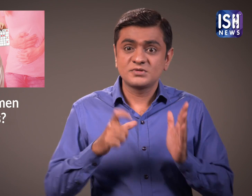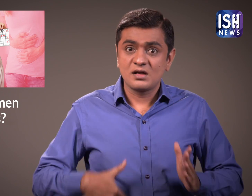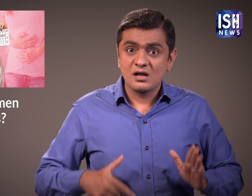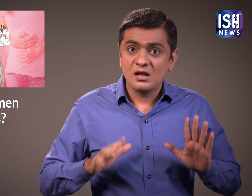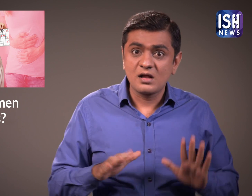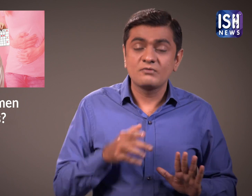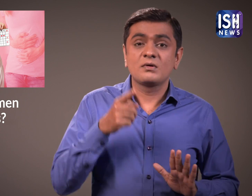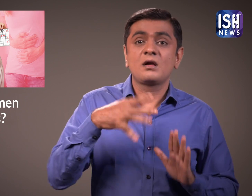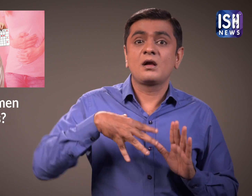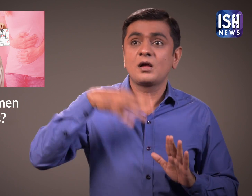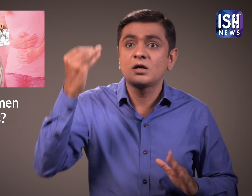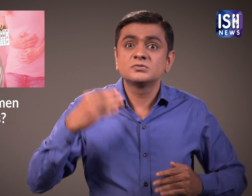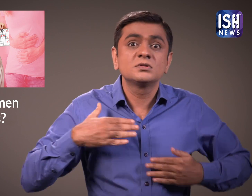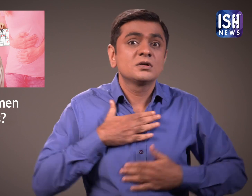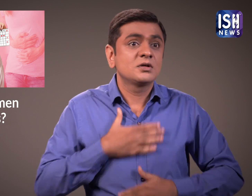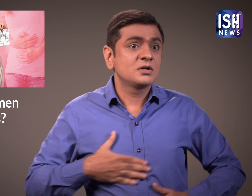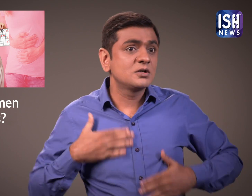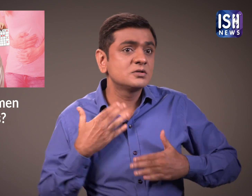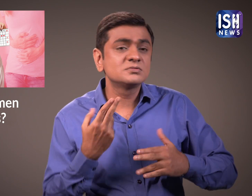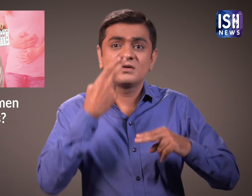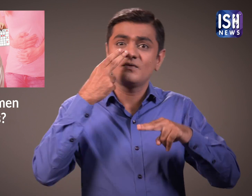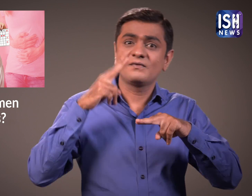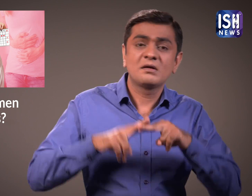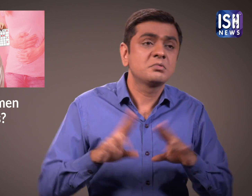They should not interfere in the way of enjoying life.